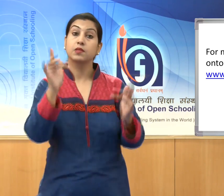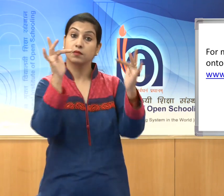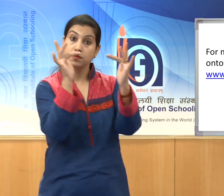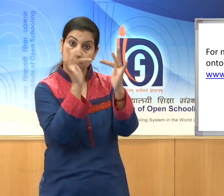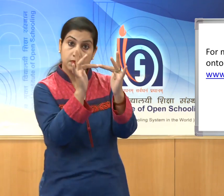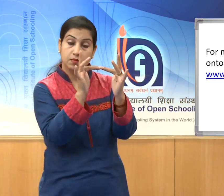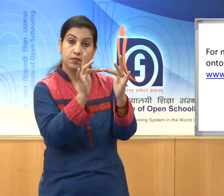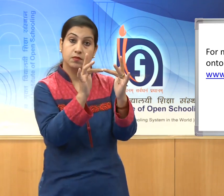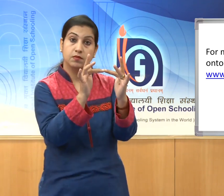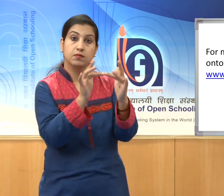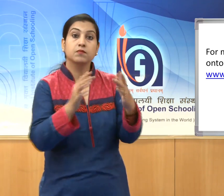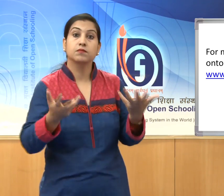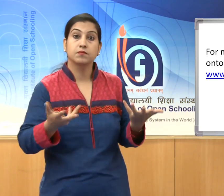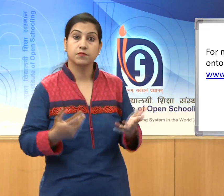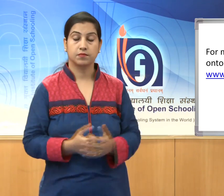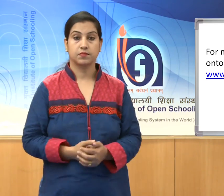to www